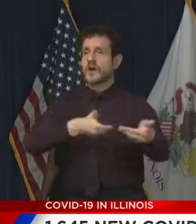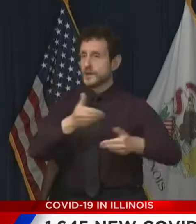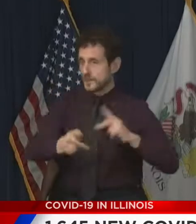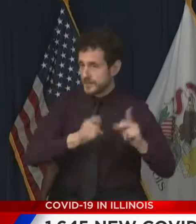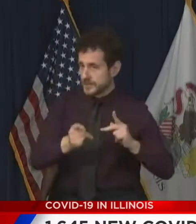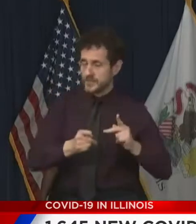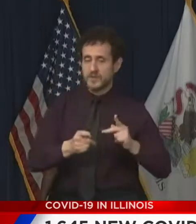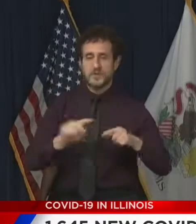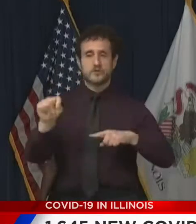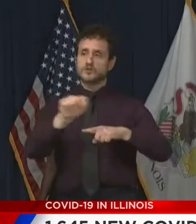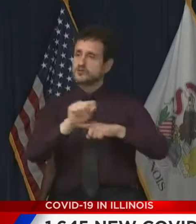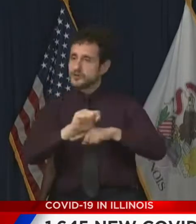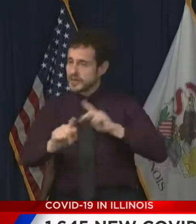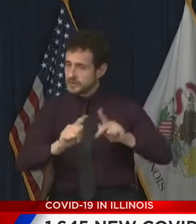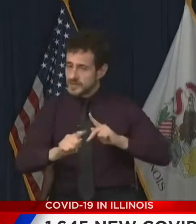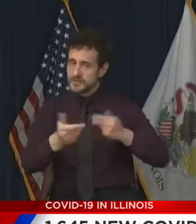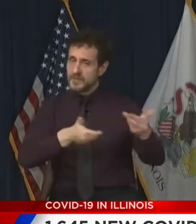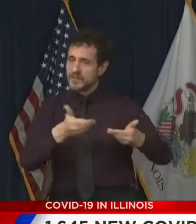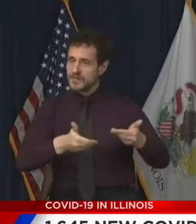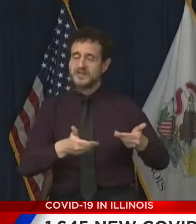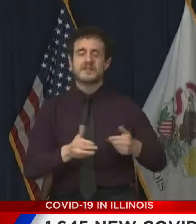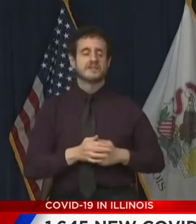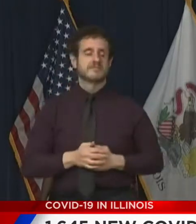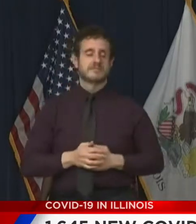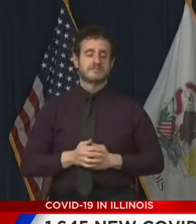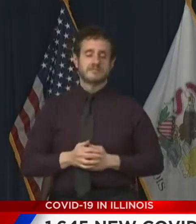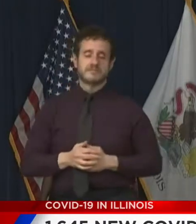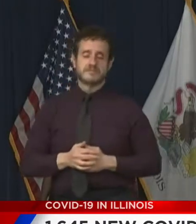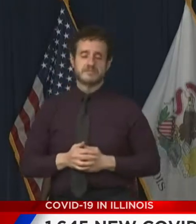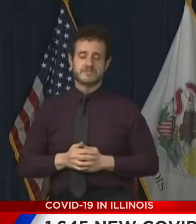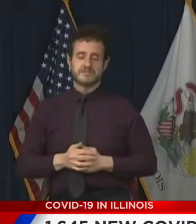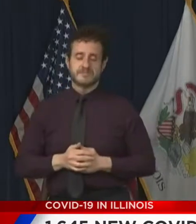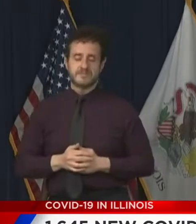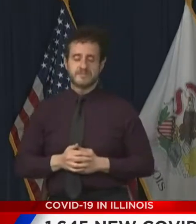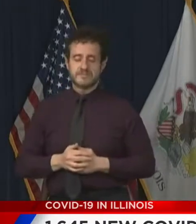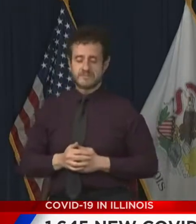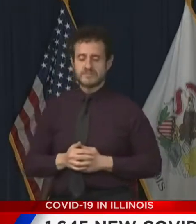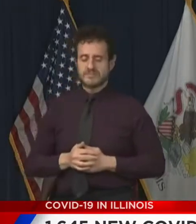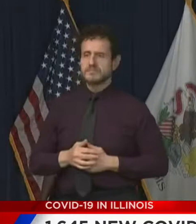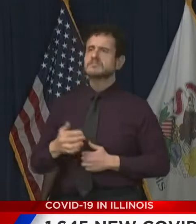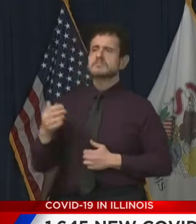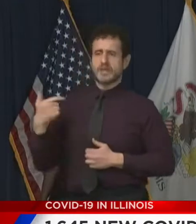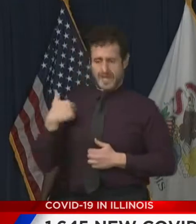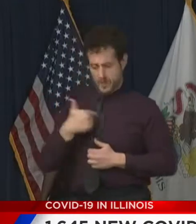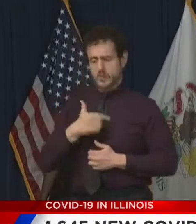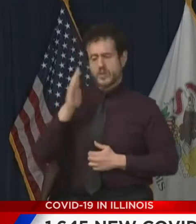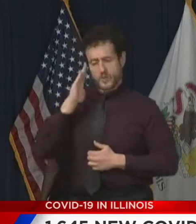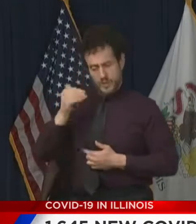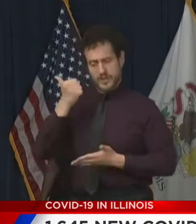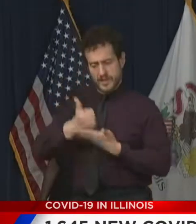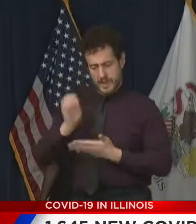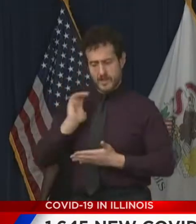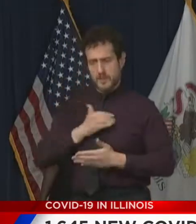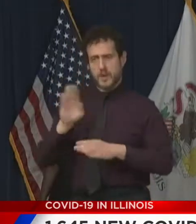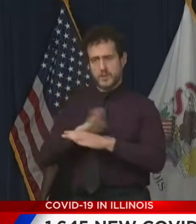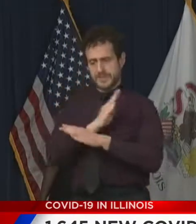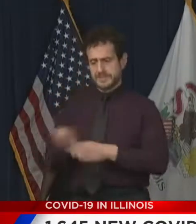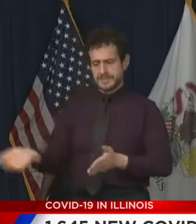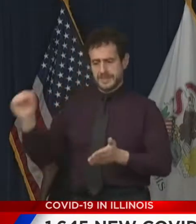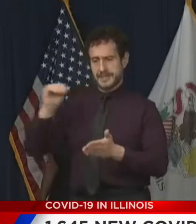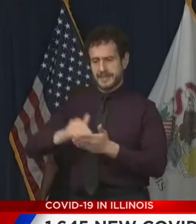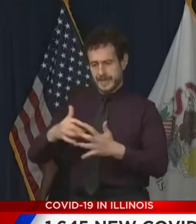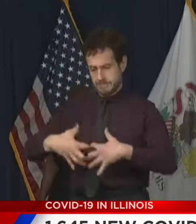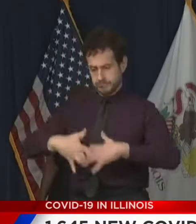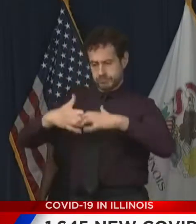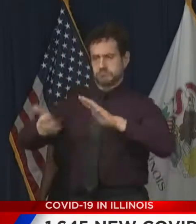and to fully get back on track as we were prior